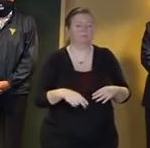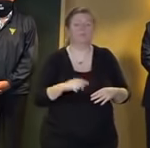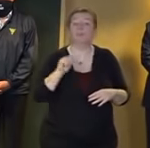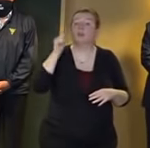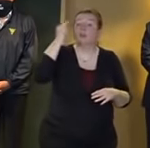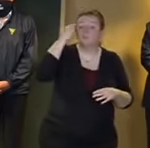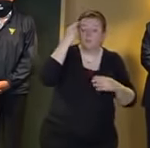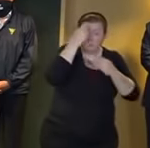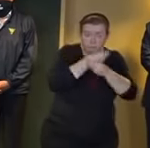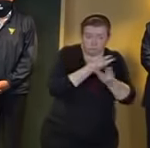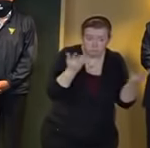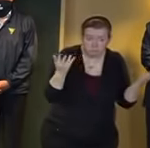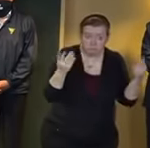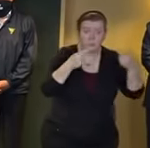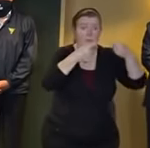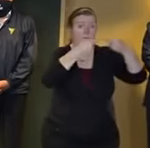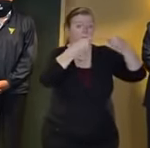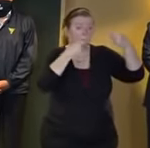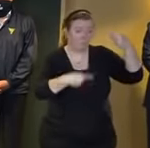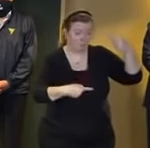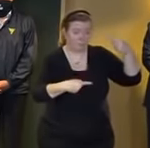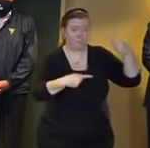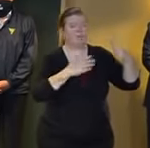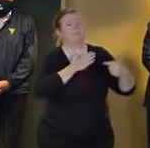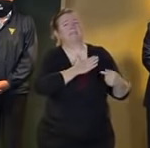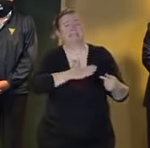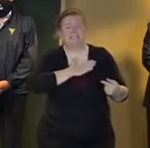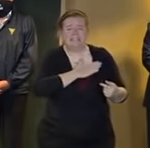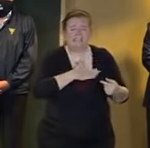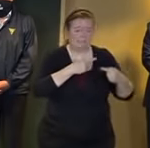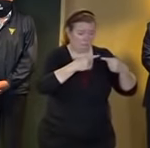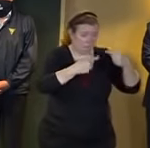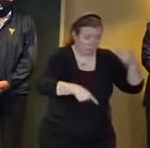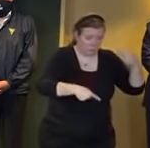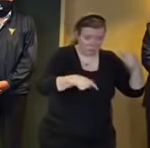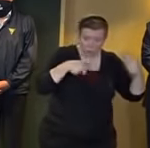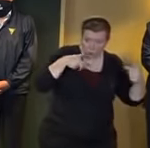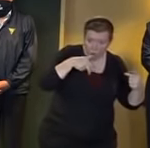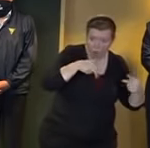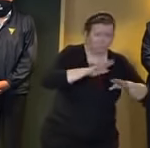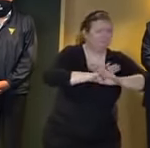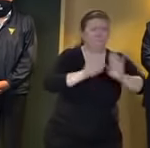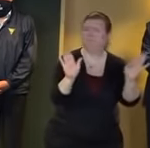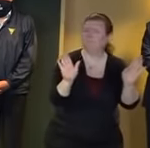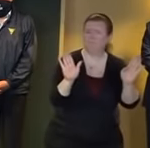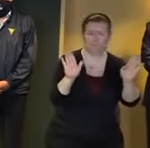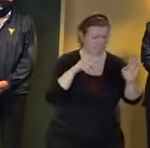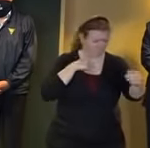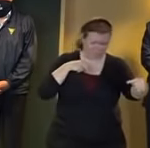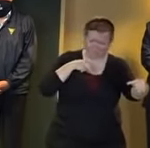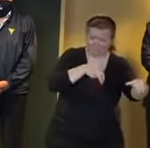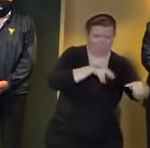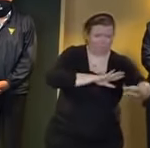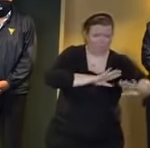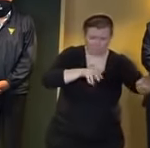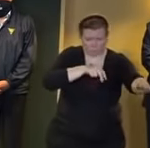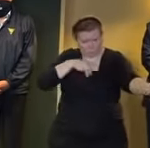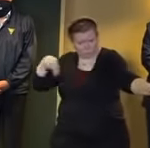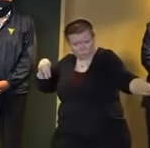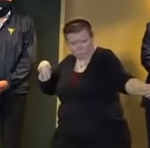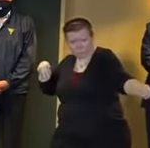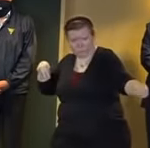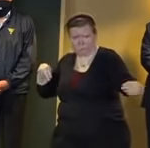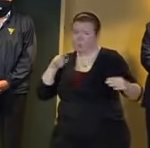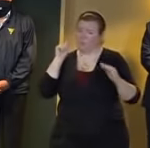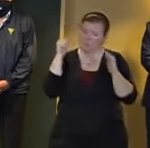please please don't even go near them they can kill you